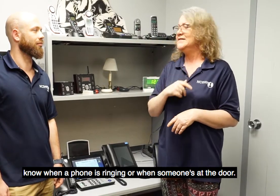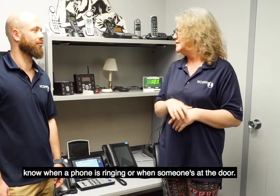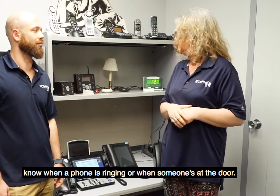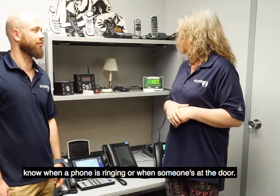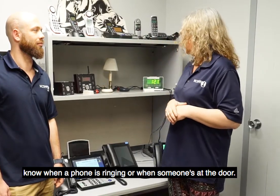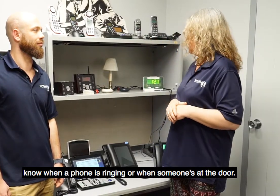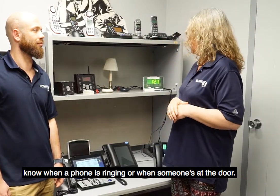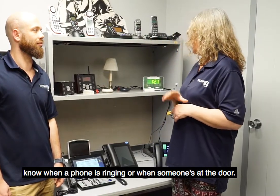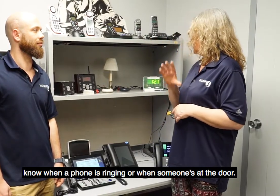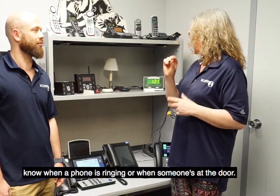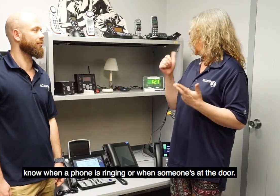someone's at the door.